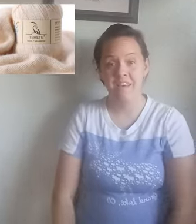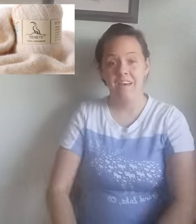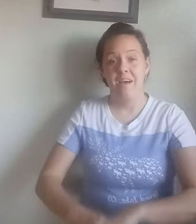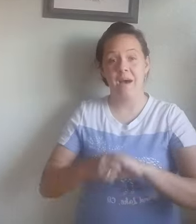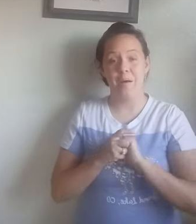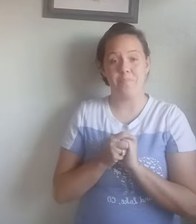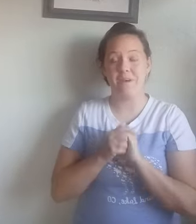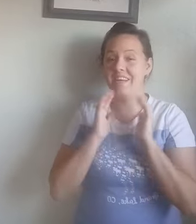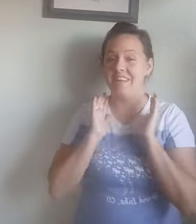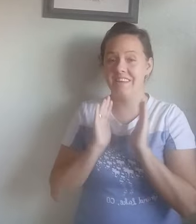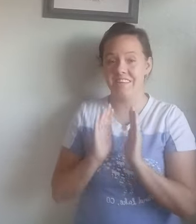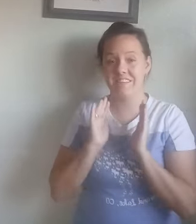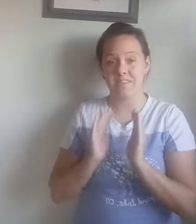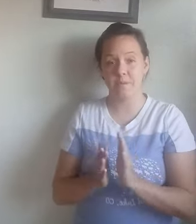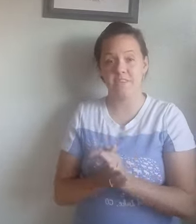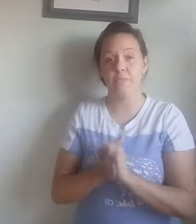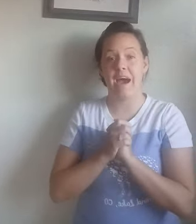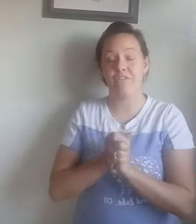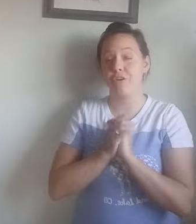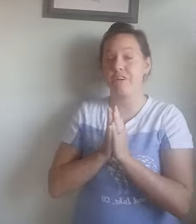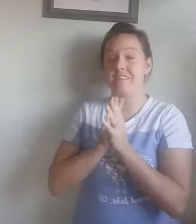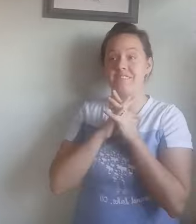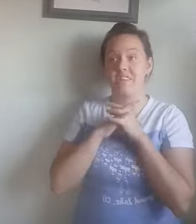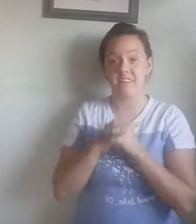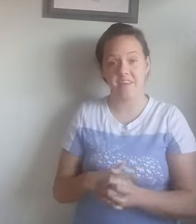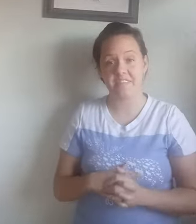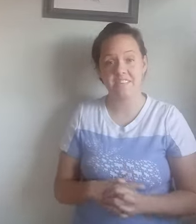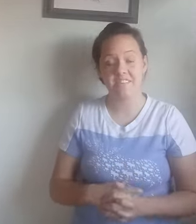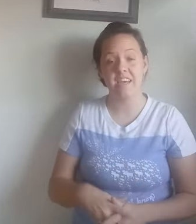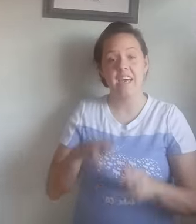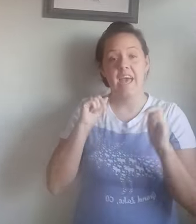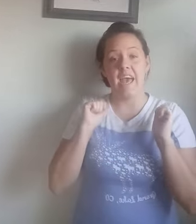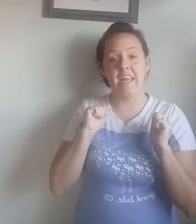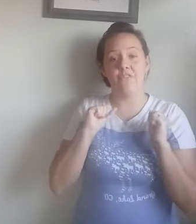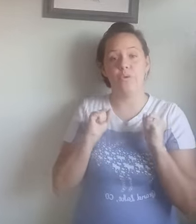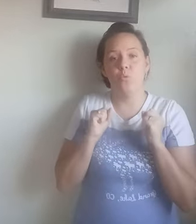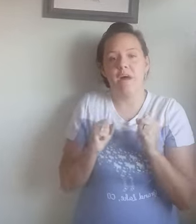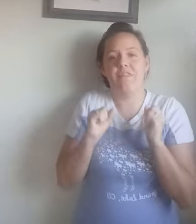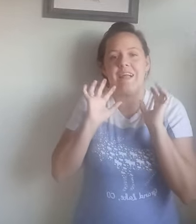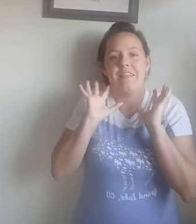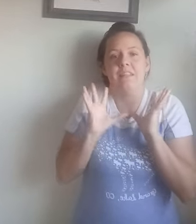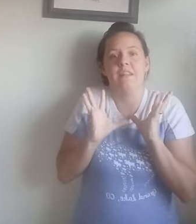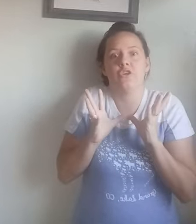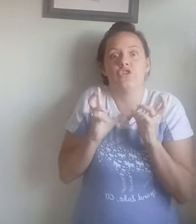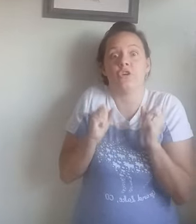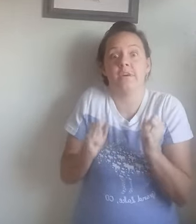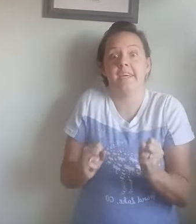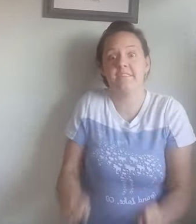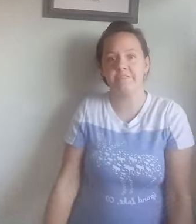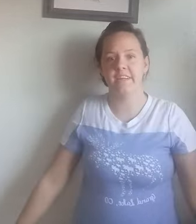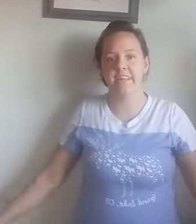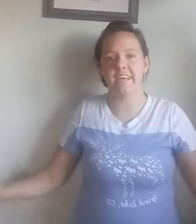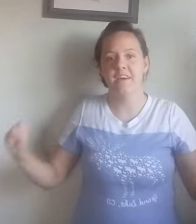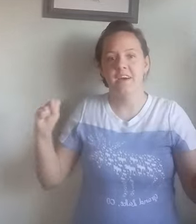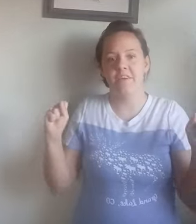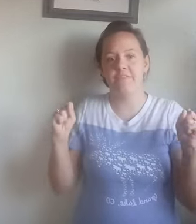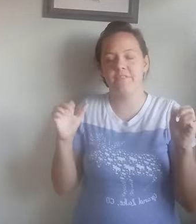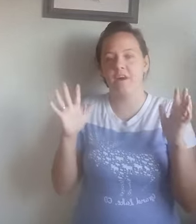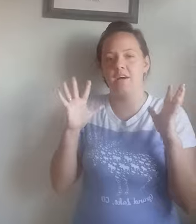Um, but it is expensive, but I've heard it's the softest. And if you want that luxurious feeling of, uh,